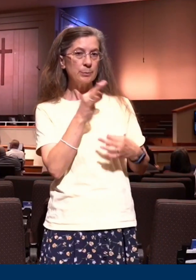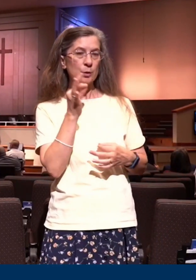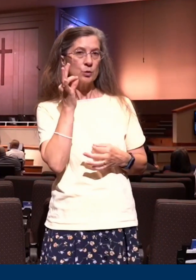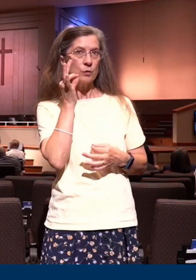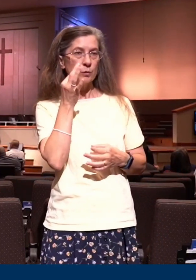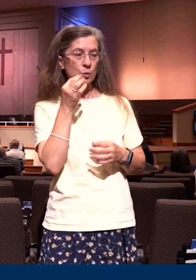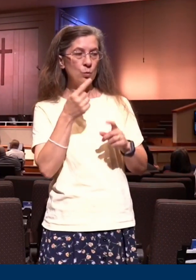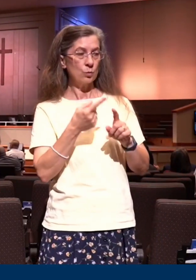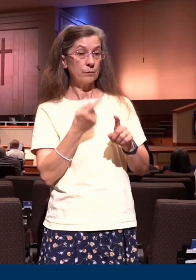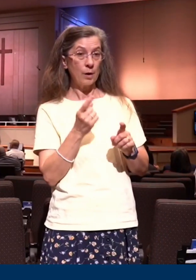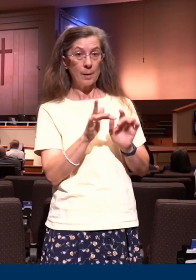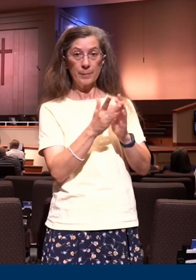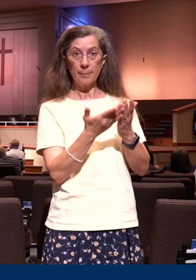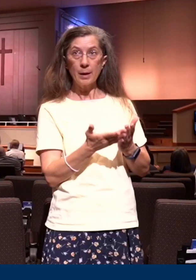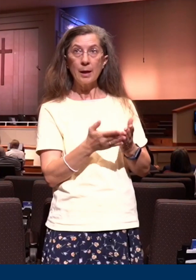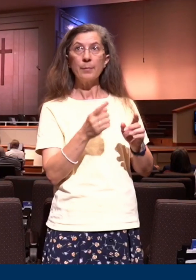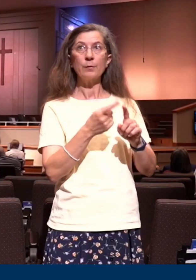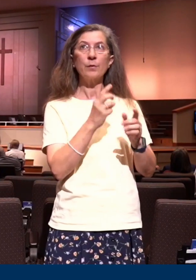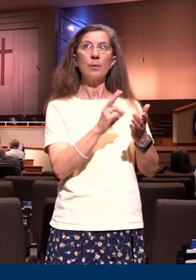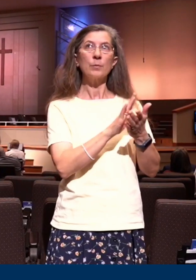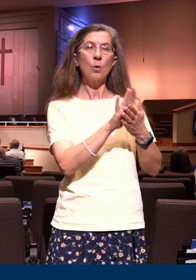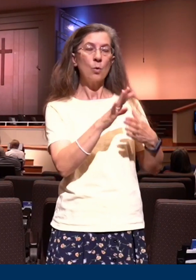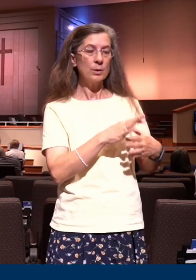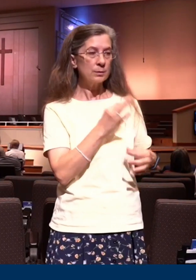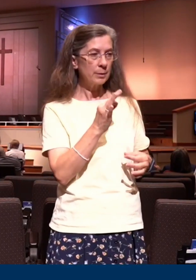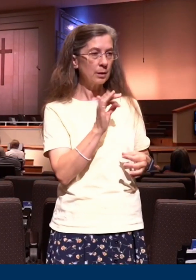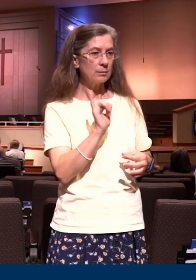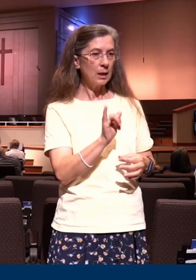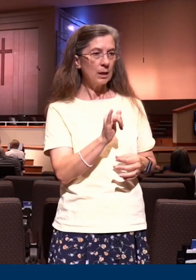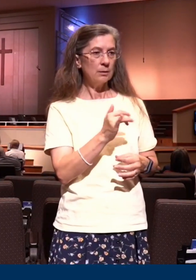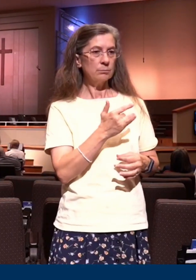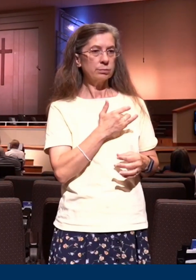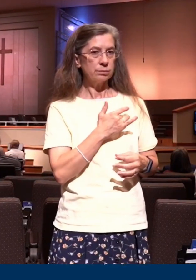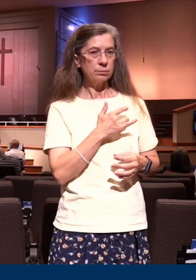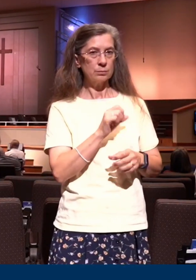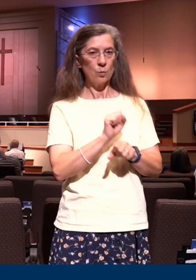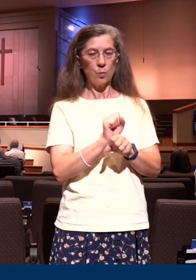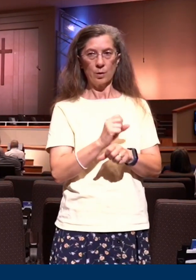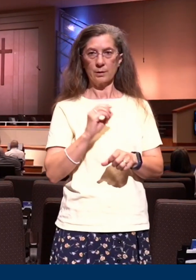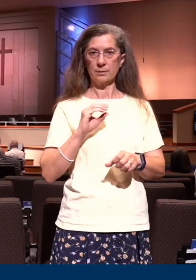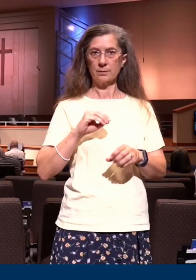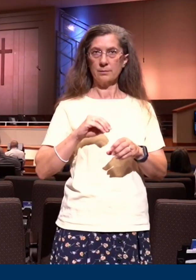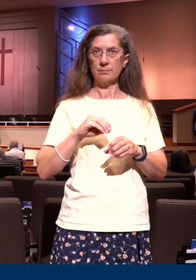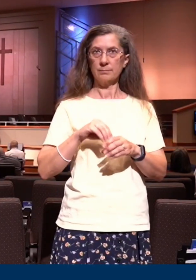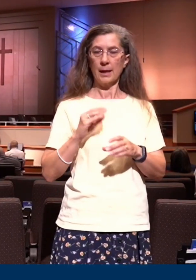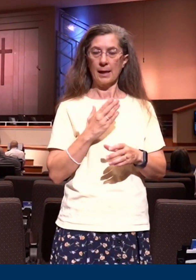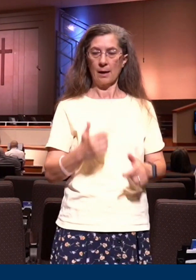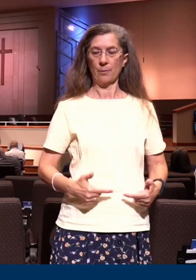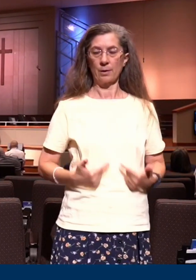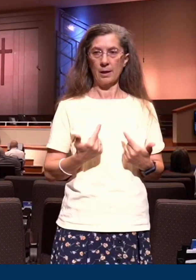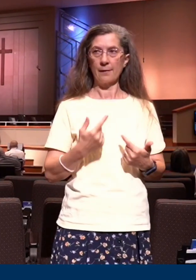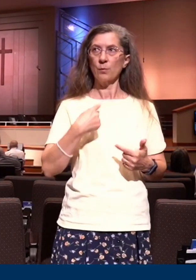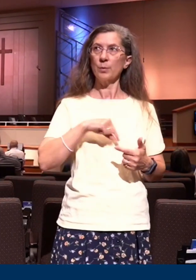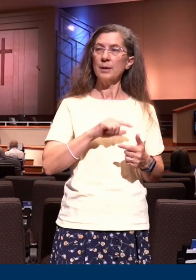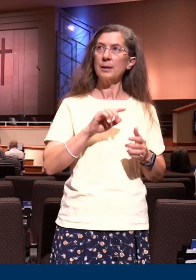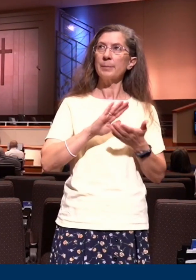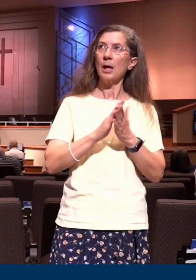God and the Holy Spirit of God at work in our lives. And so there is a likeness with Christ. Now we died with